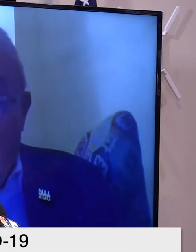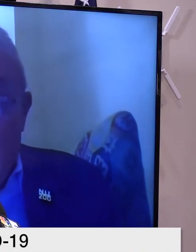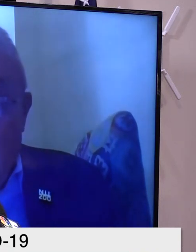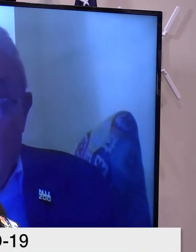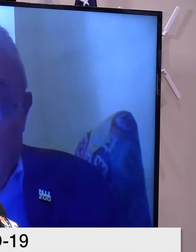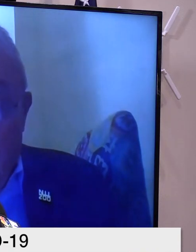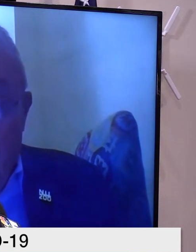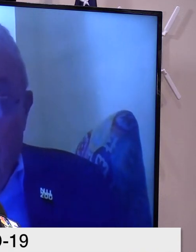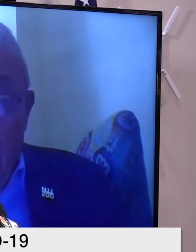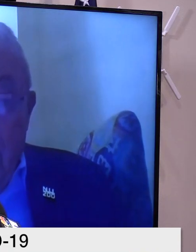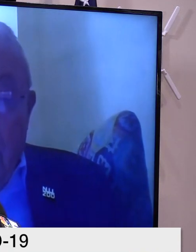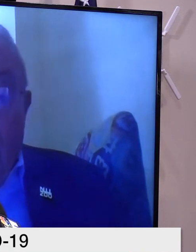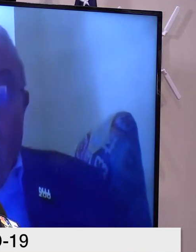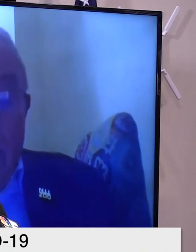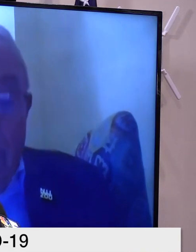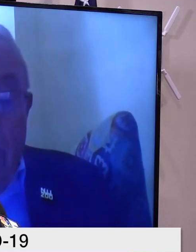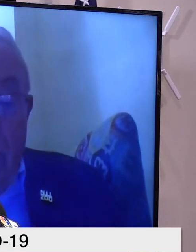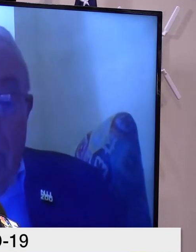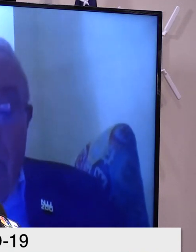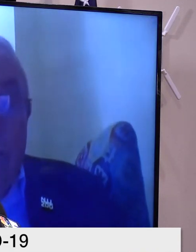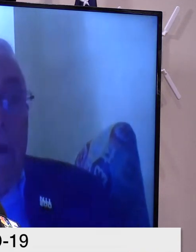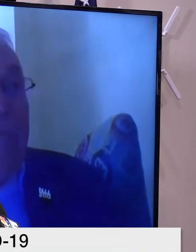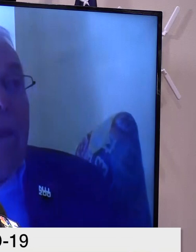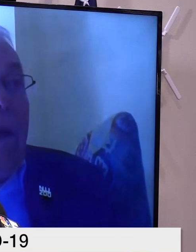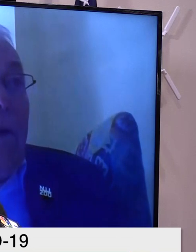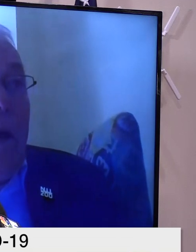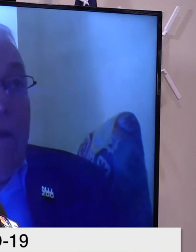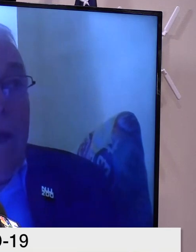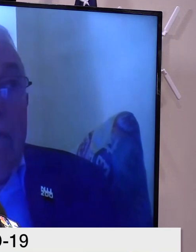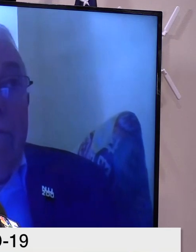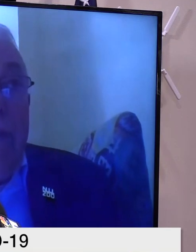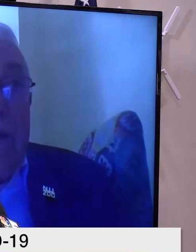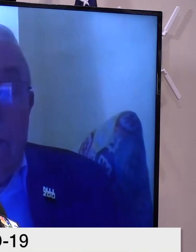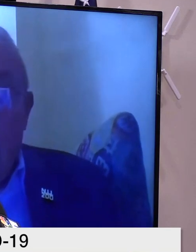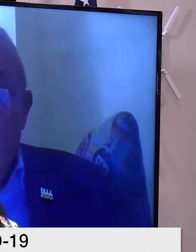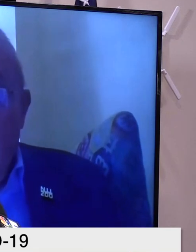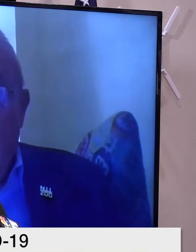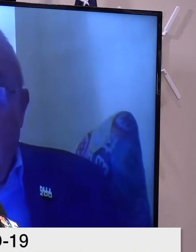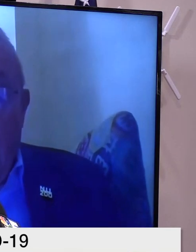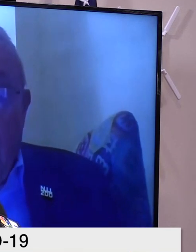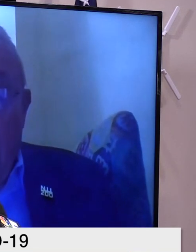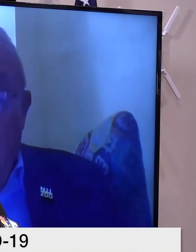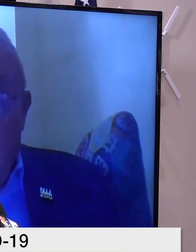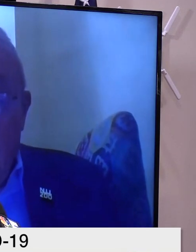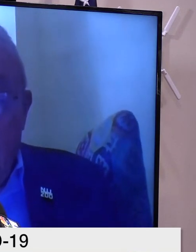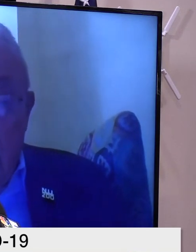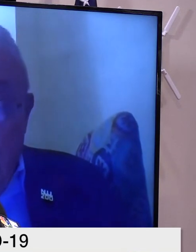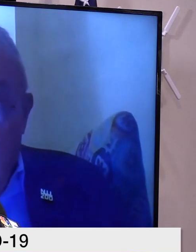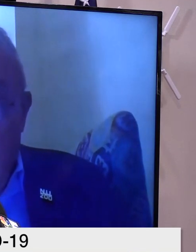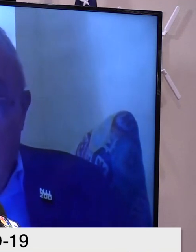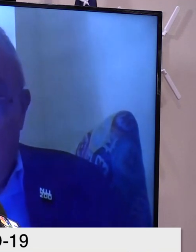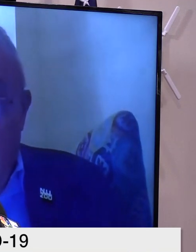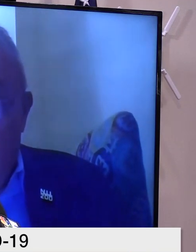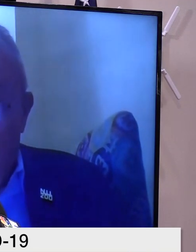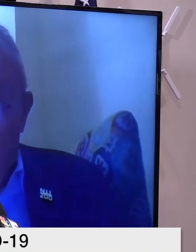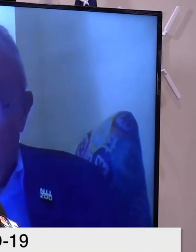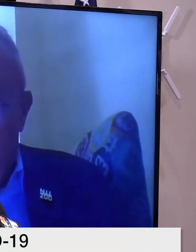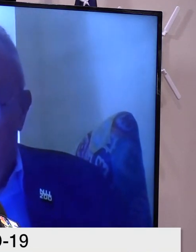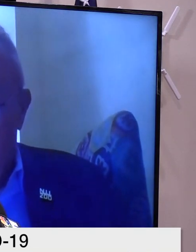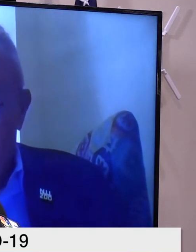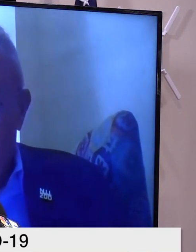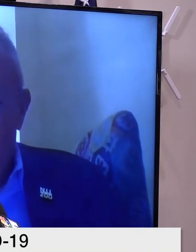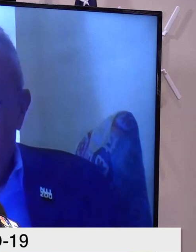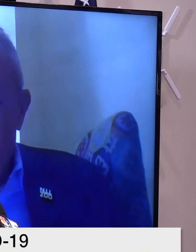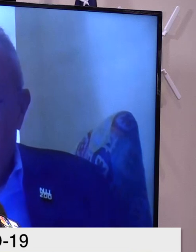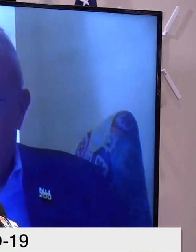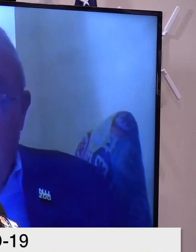still in quarantine or isolation. They all have been healed. They are all not infectious. And they are back studying and back